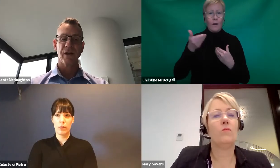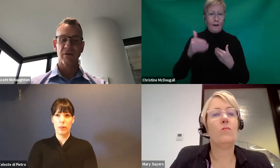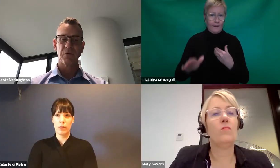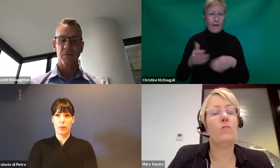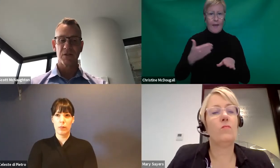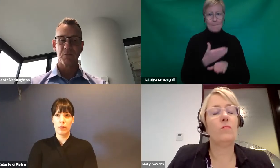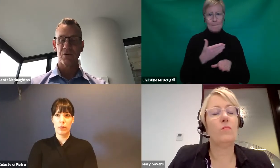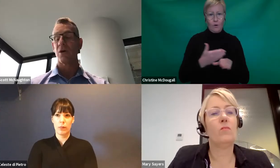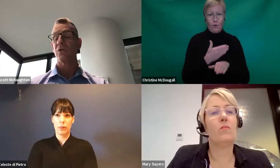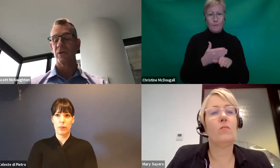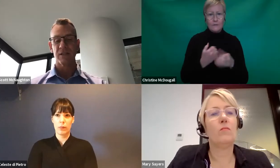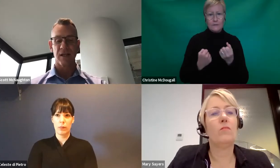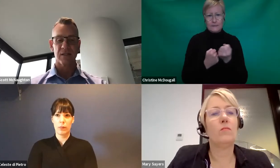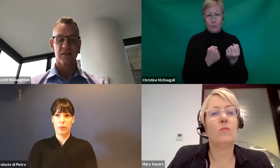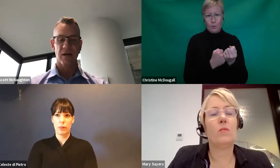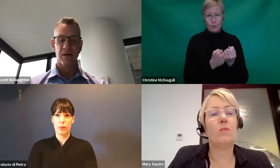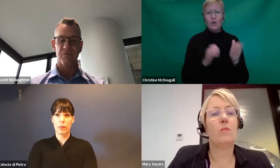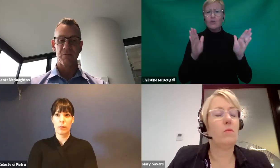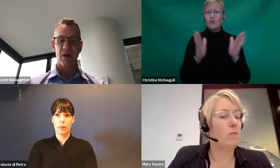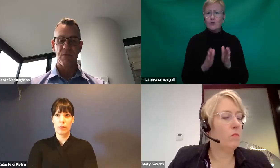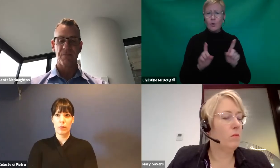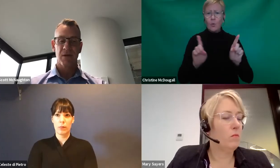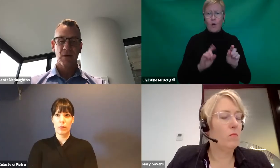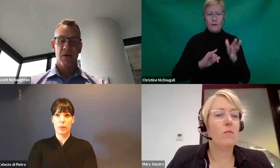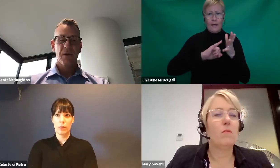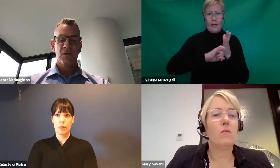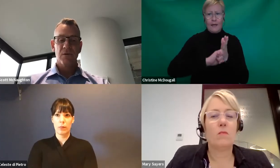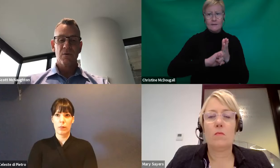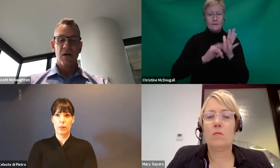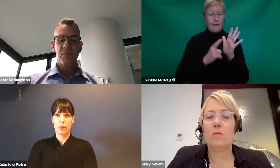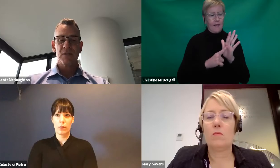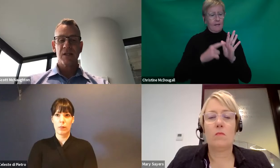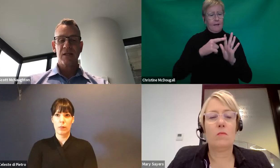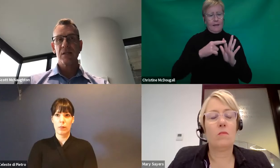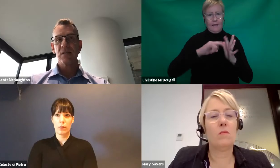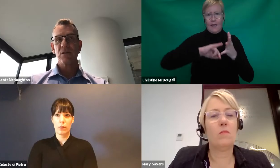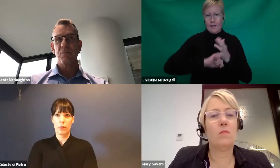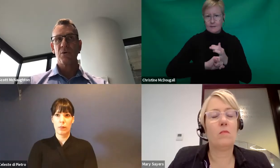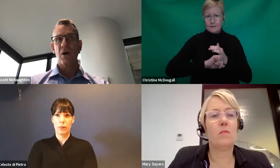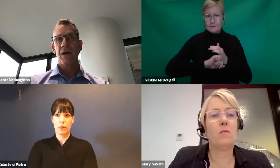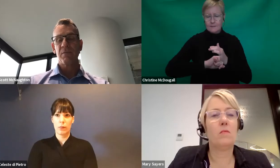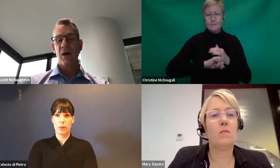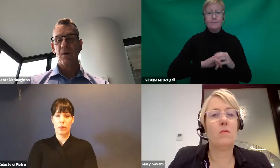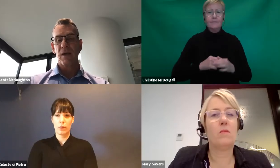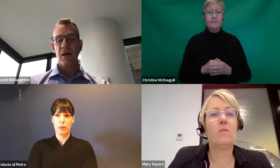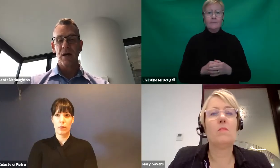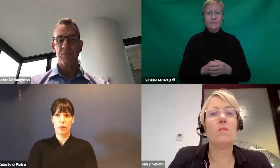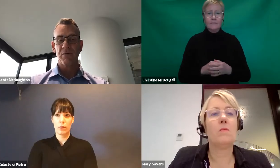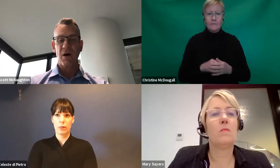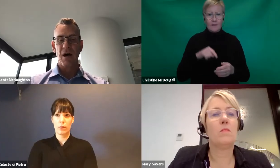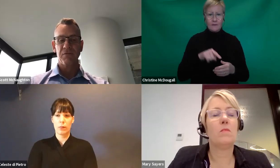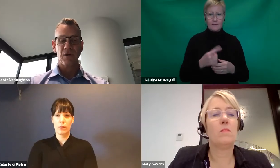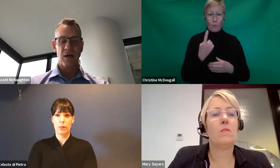for School Lever Employment Support. I'll support SLES from now on. So SLES is a support item that we